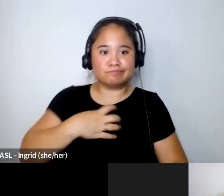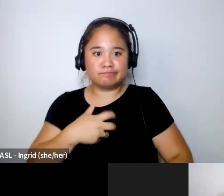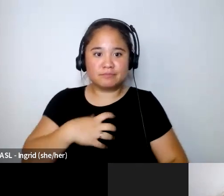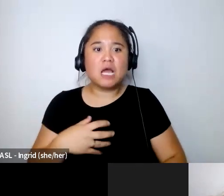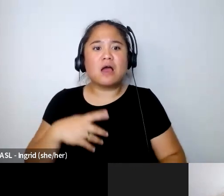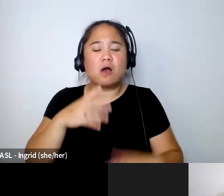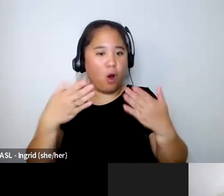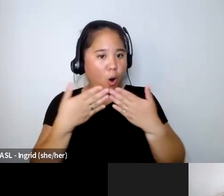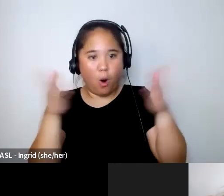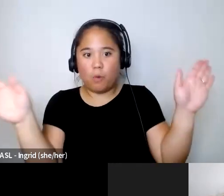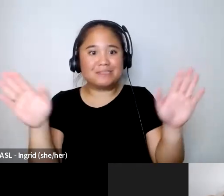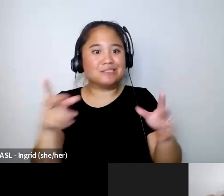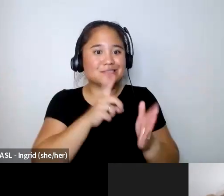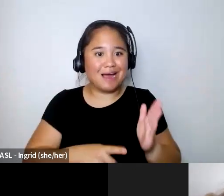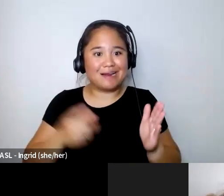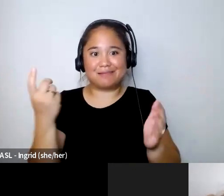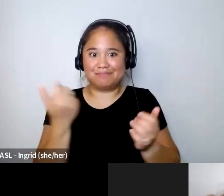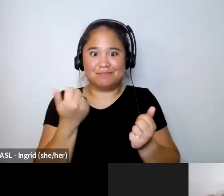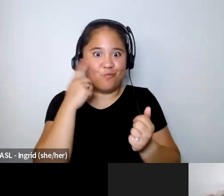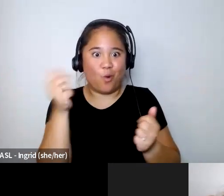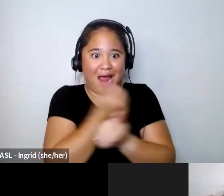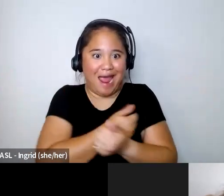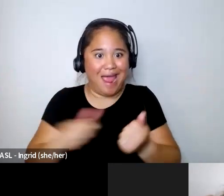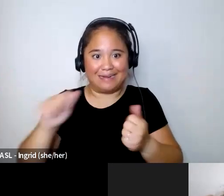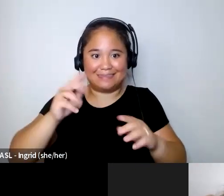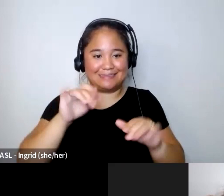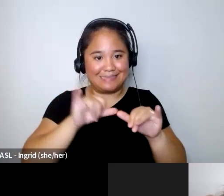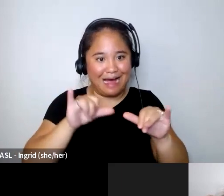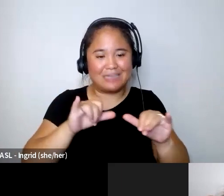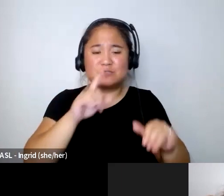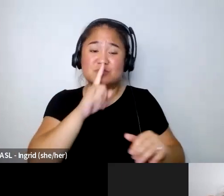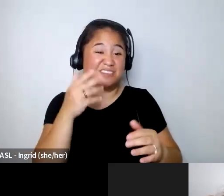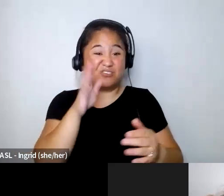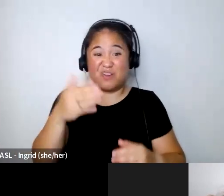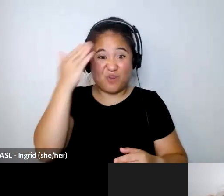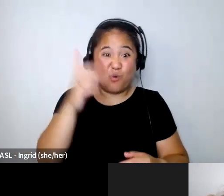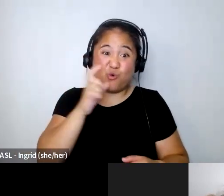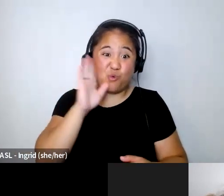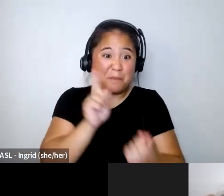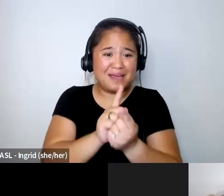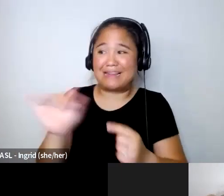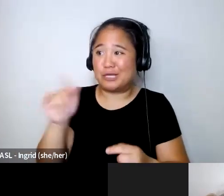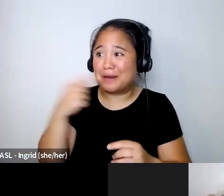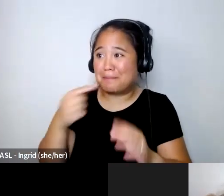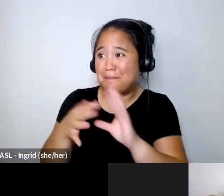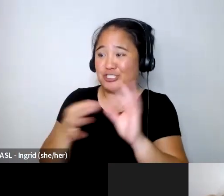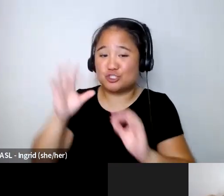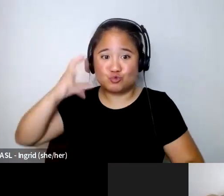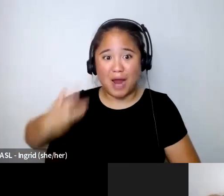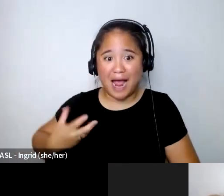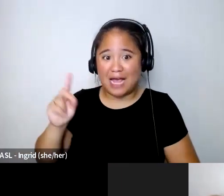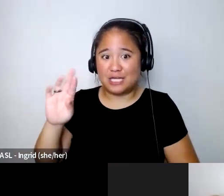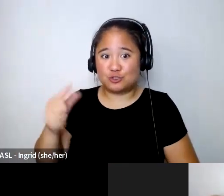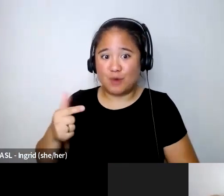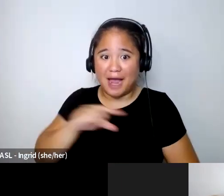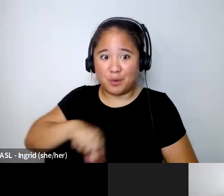so it's definitely pays to network you never know who you're gonna meet like you said drag queens you you know you just never know